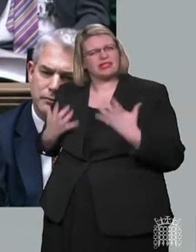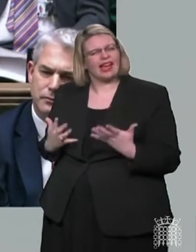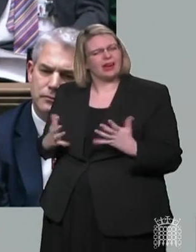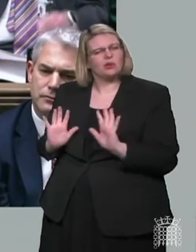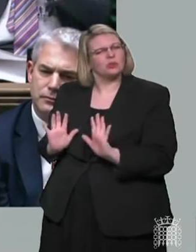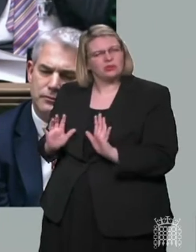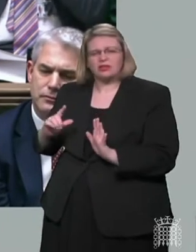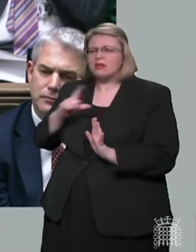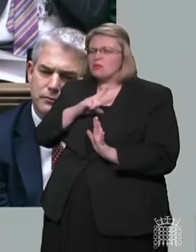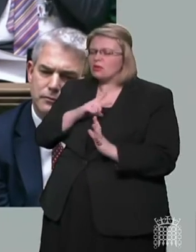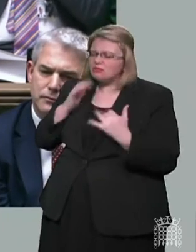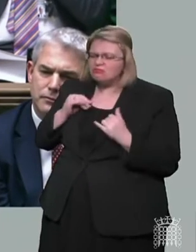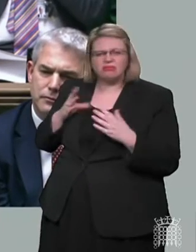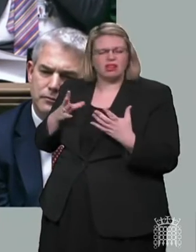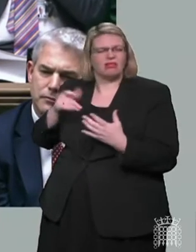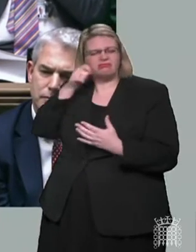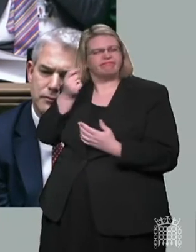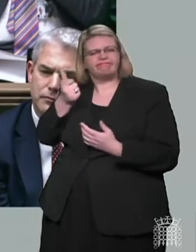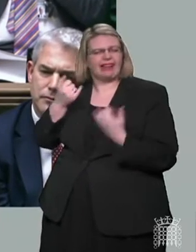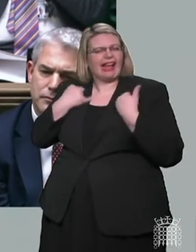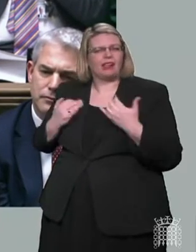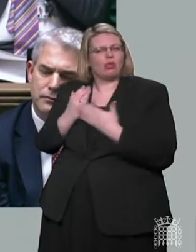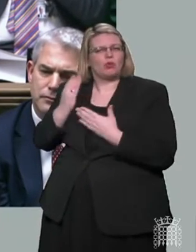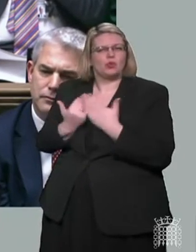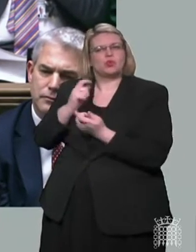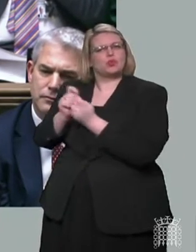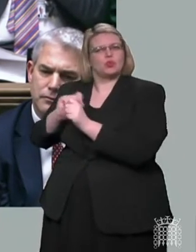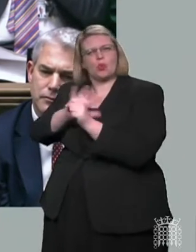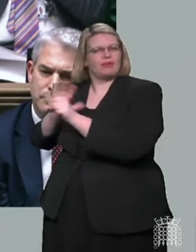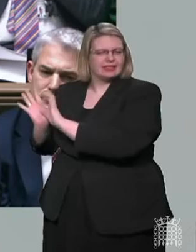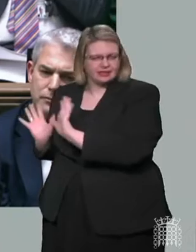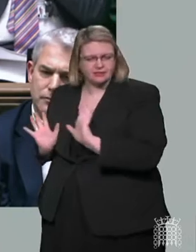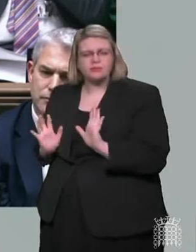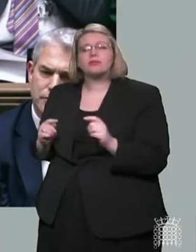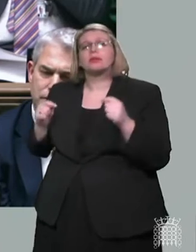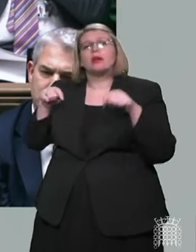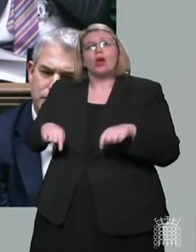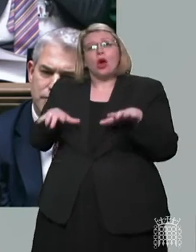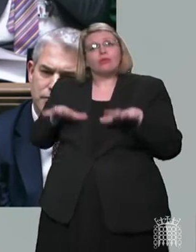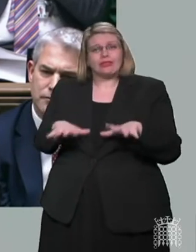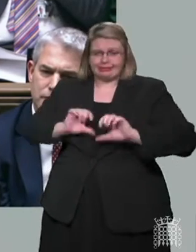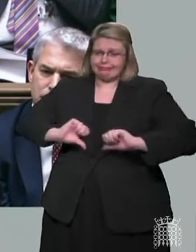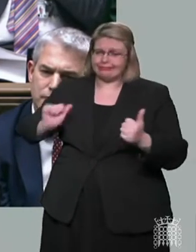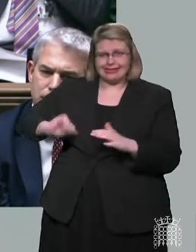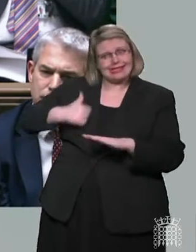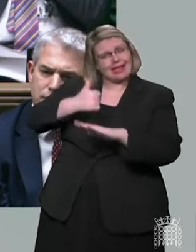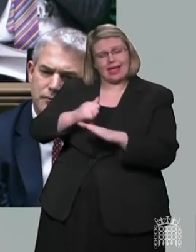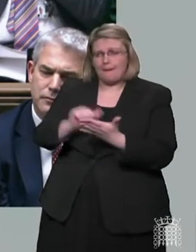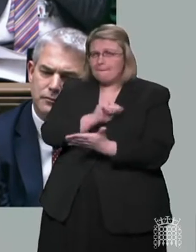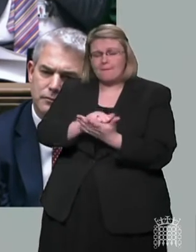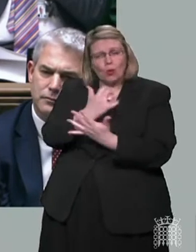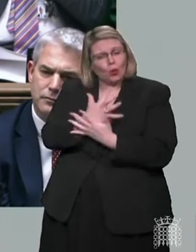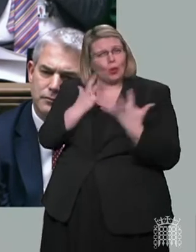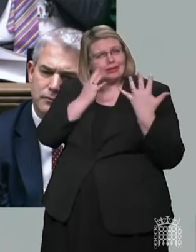preventing serious illness. We should be proud that the UK has established the biggest testing programme per